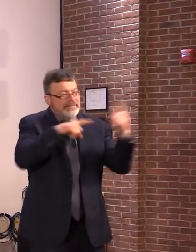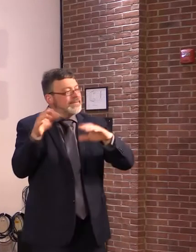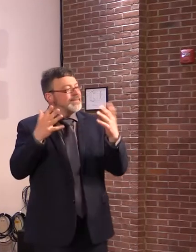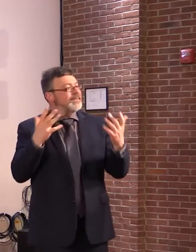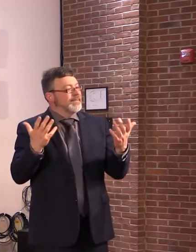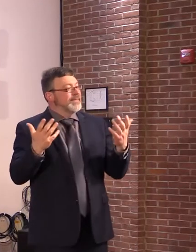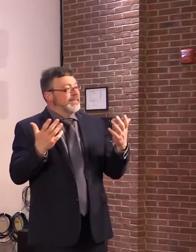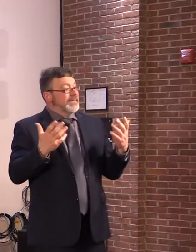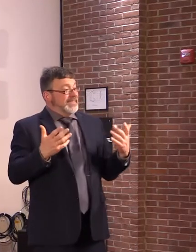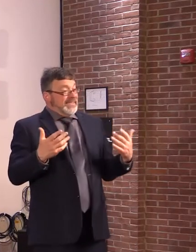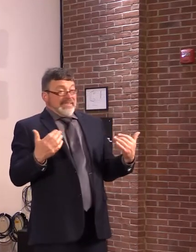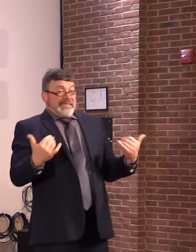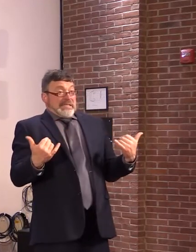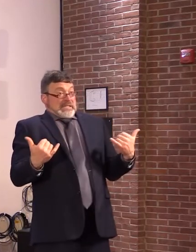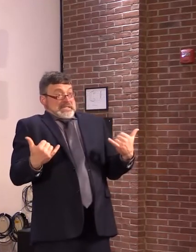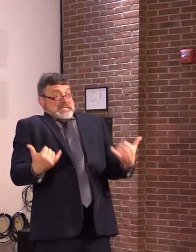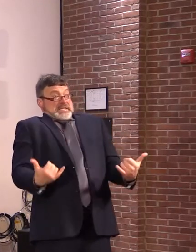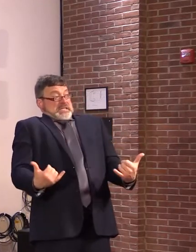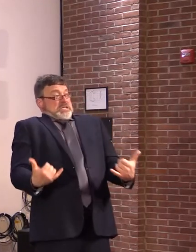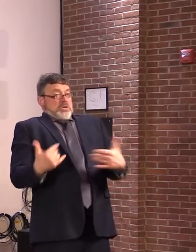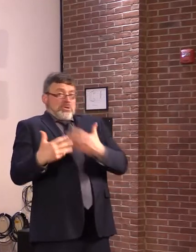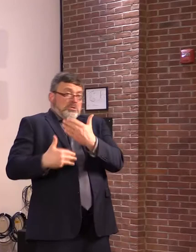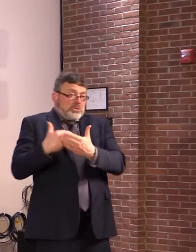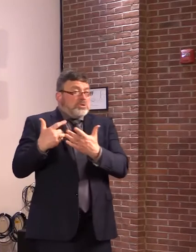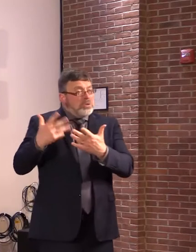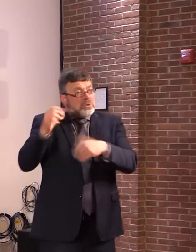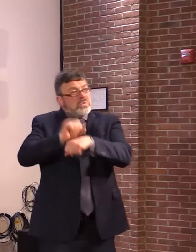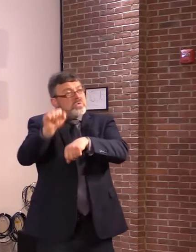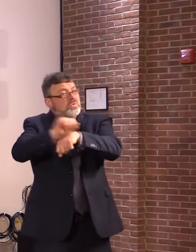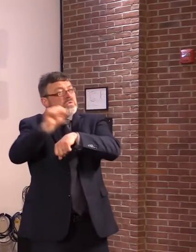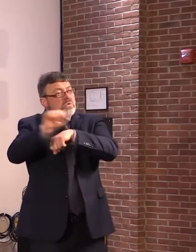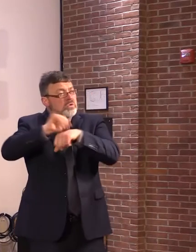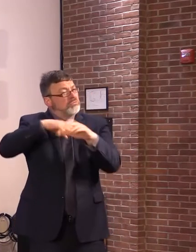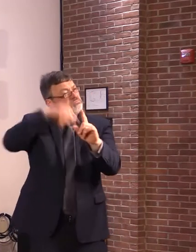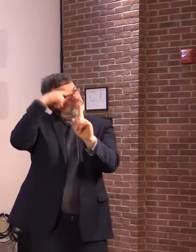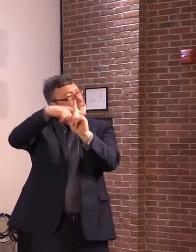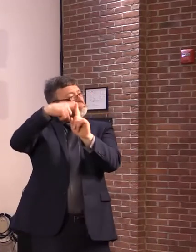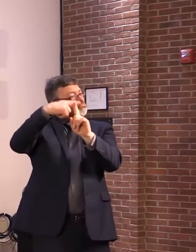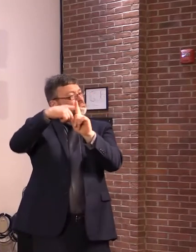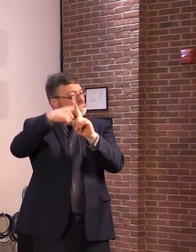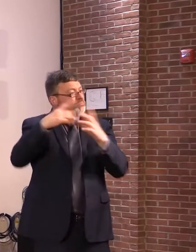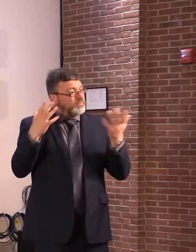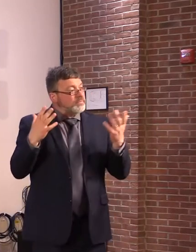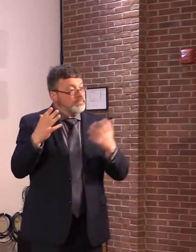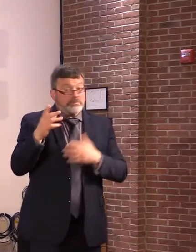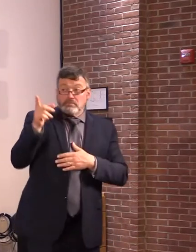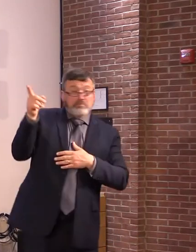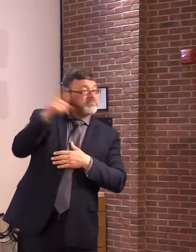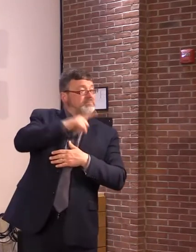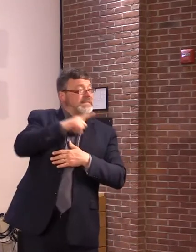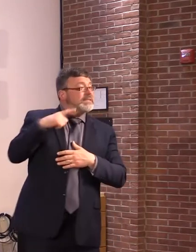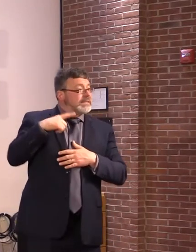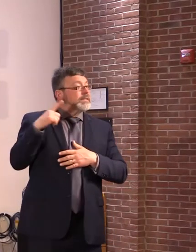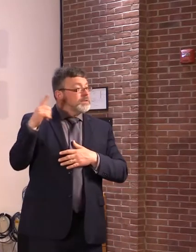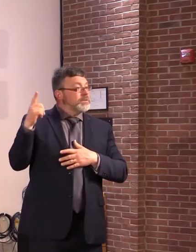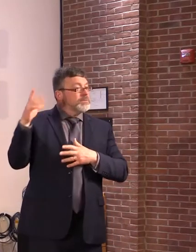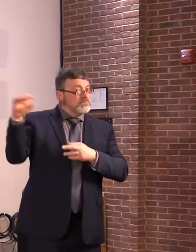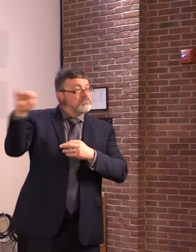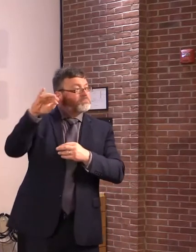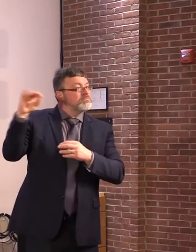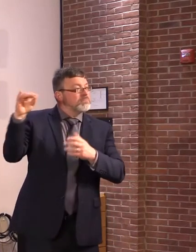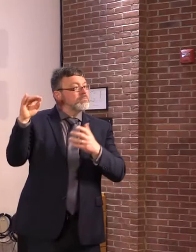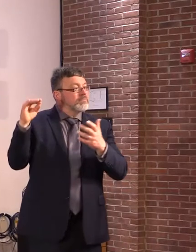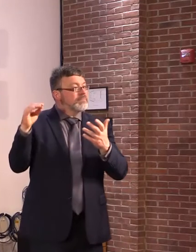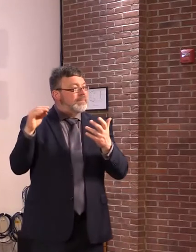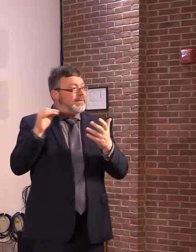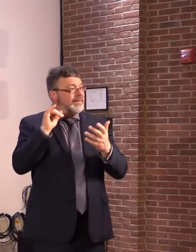and I think there would be legislators, especially those on the money committees, that would agree with me. When there's more money